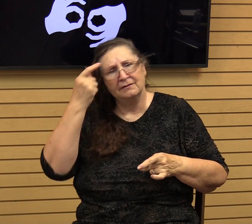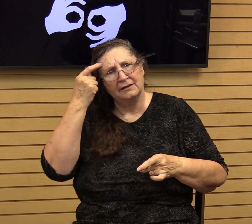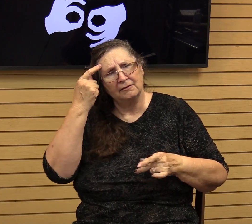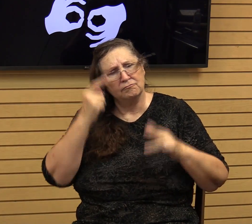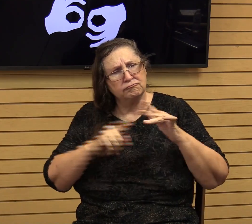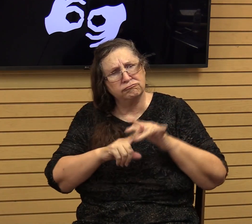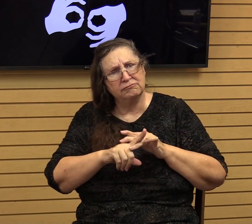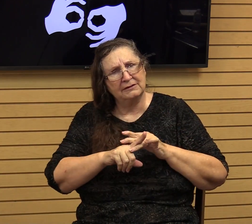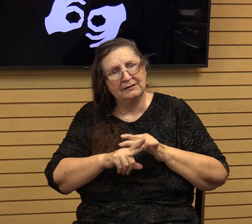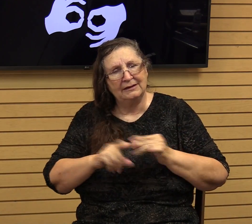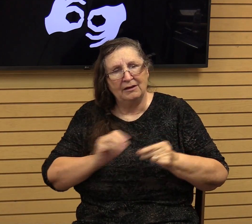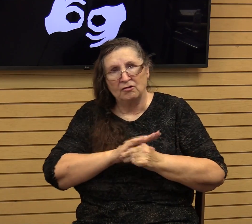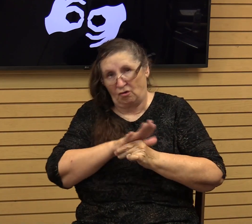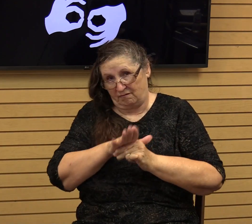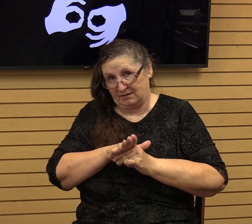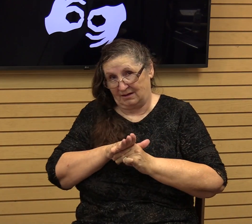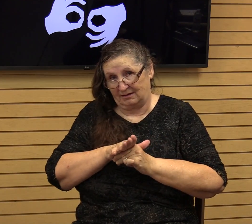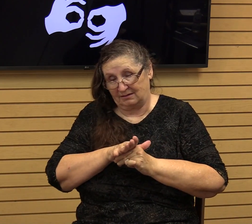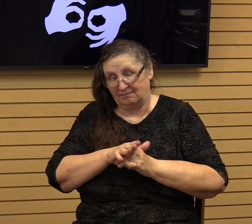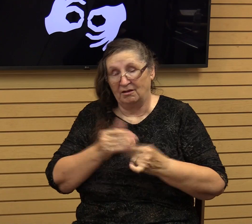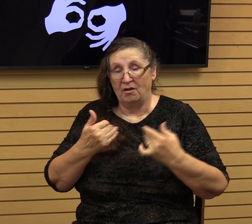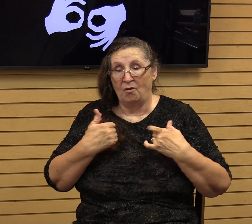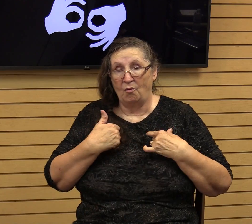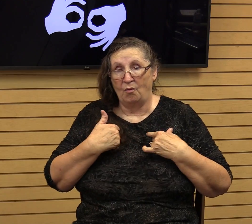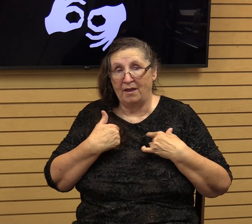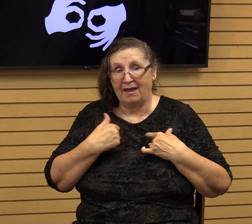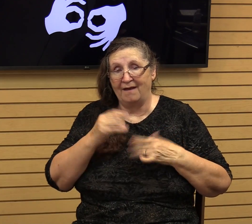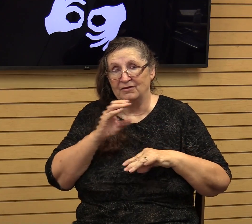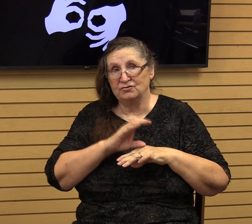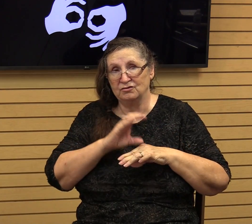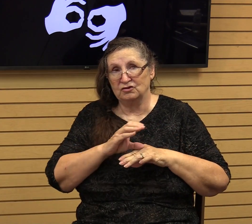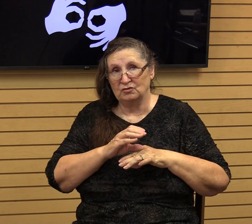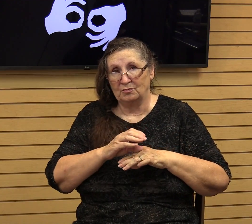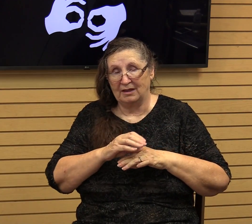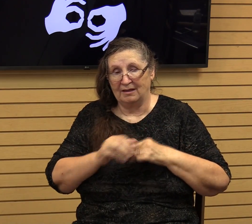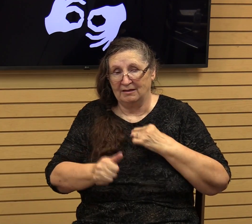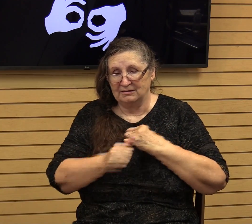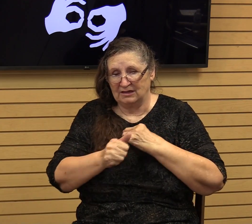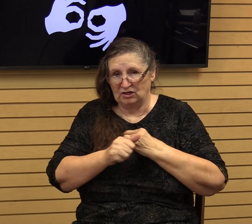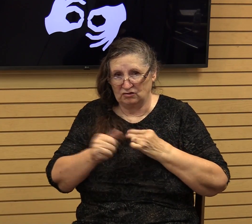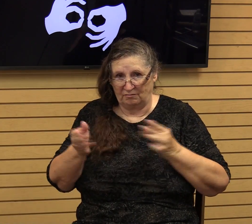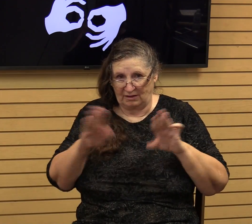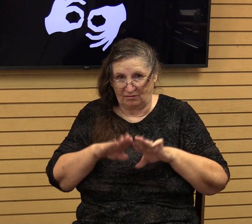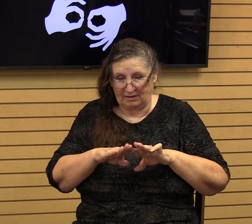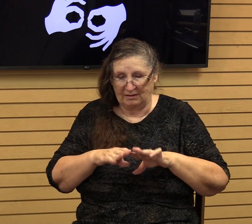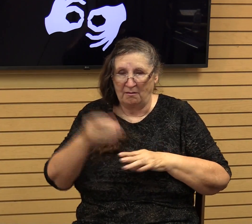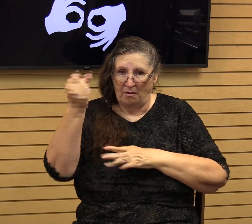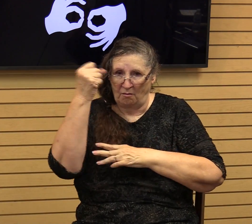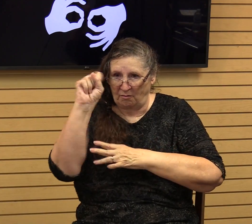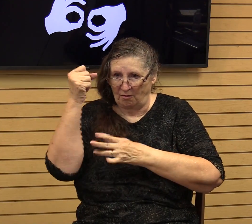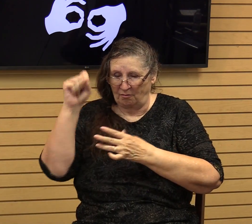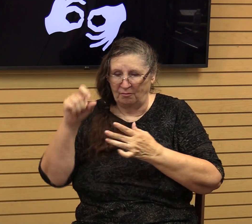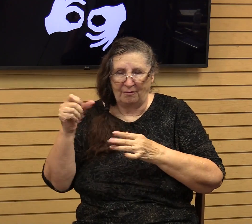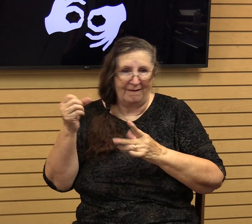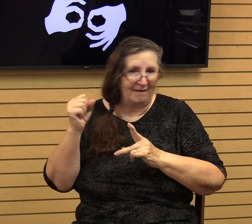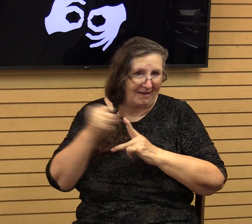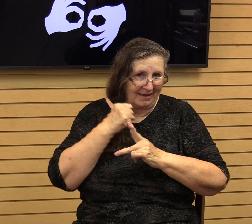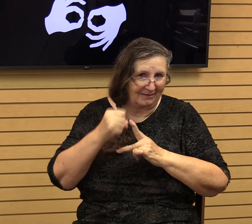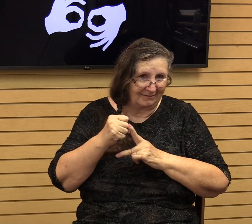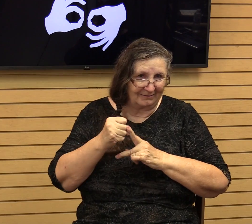COVID-19. We have the churches being threatened to close. We have protests, violence, anarchy. I mean,